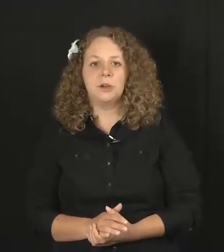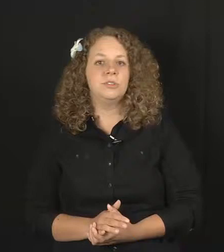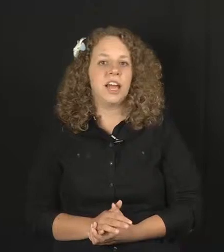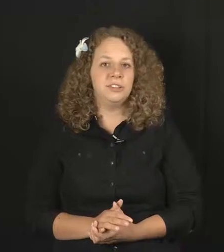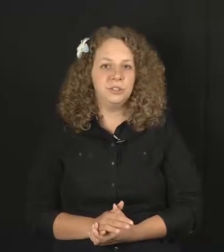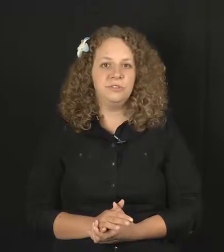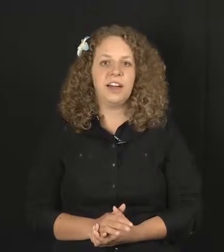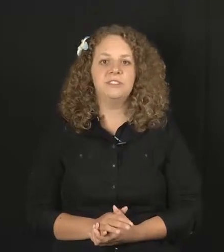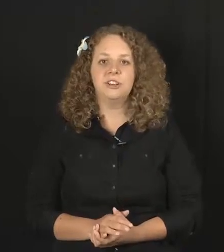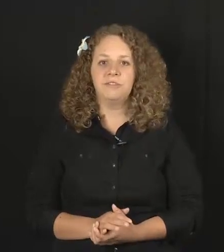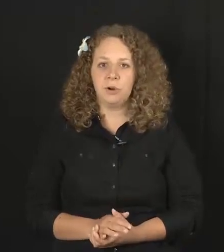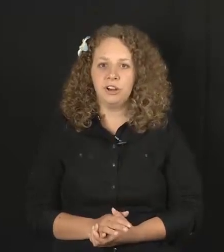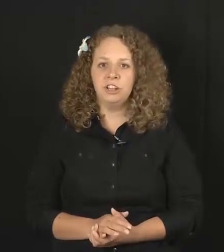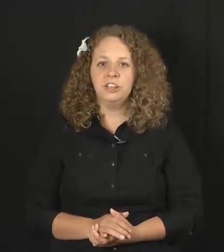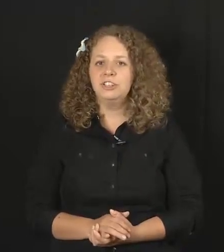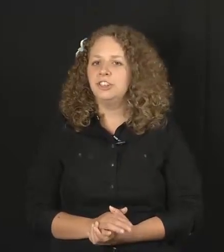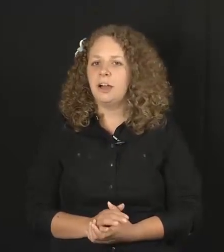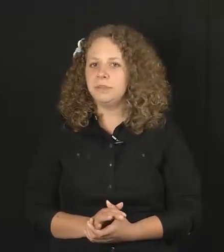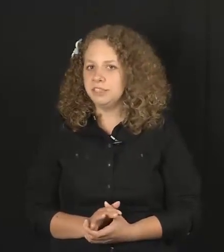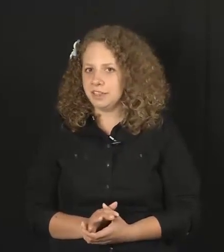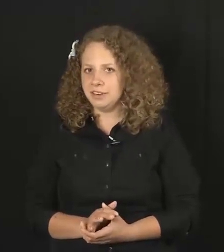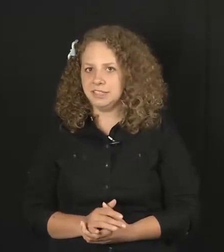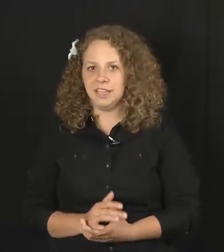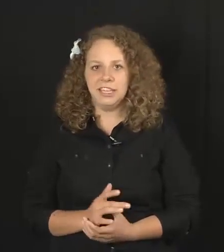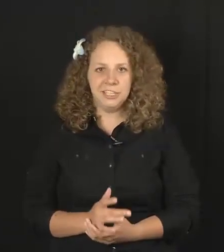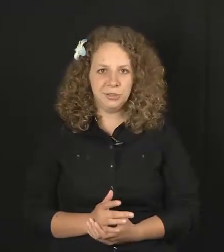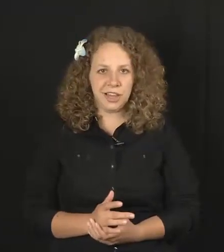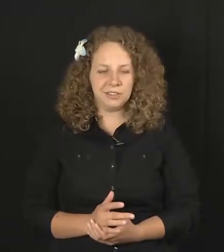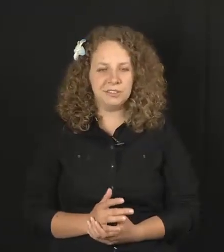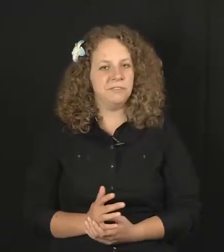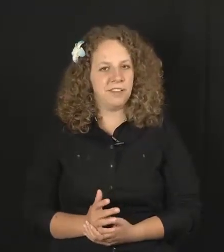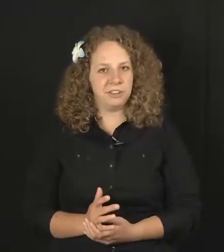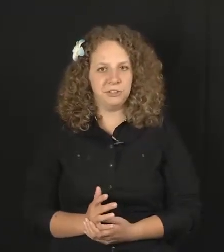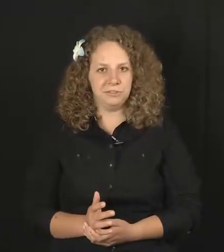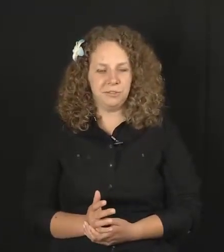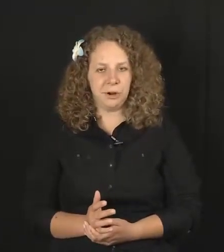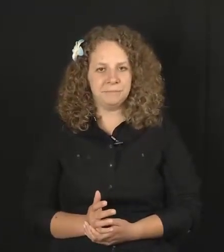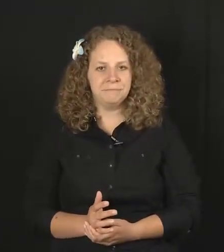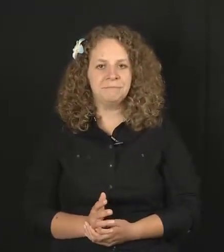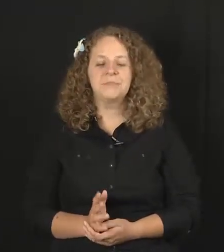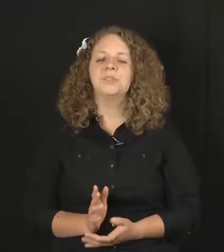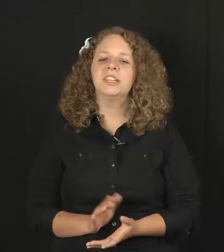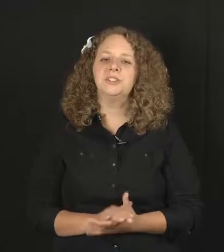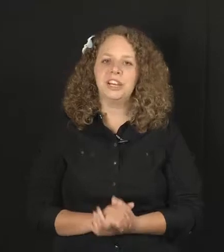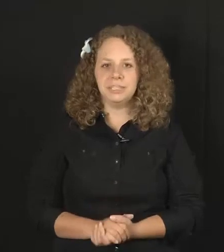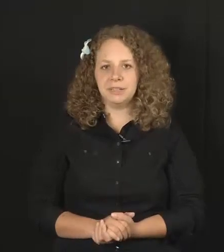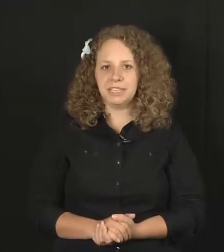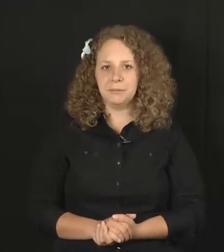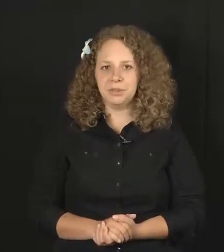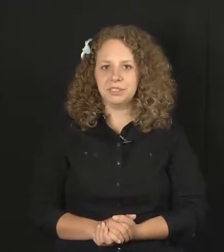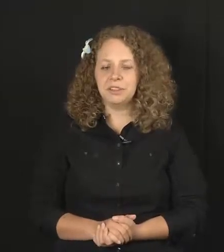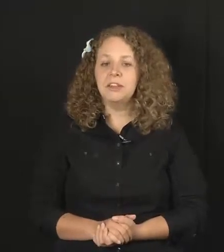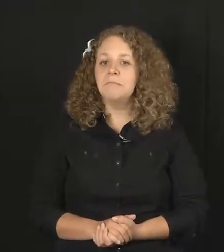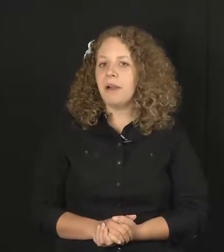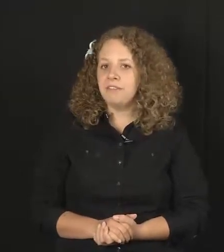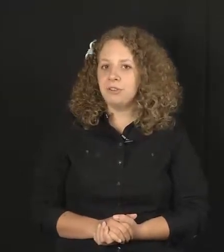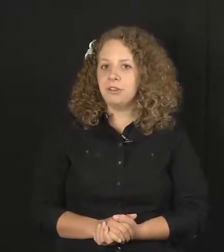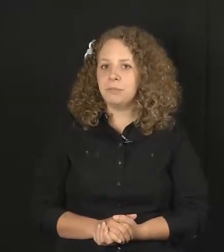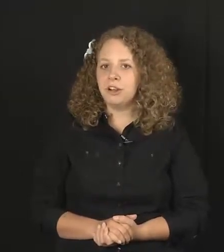code 92504 should not be signed as 92,504. Let's try some examples. My phone number